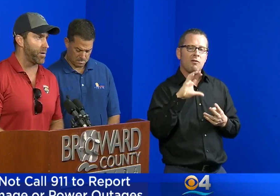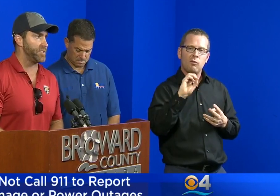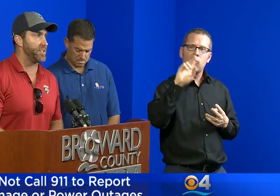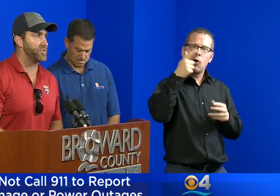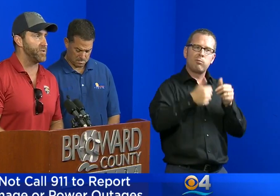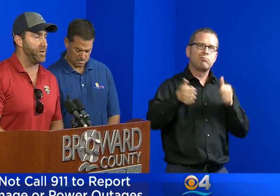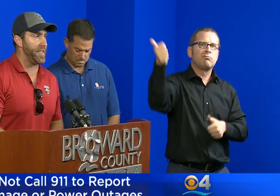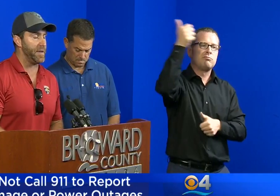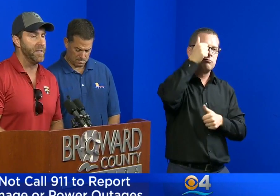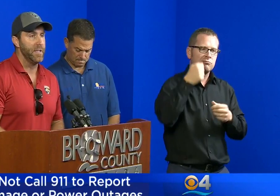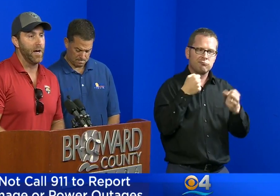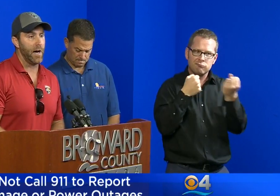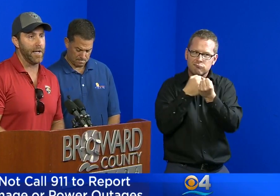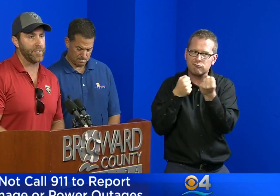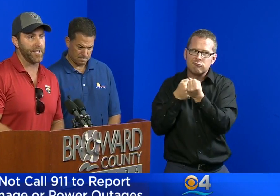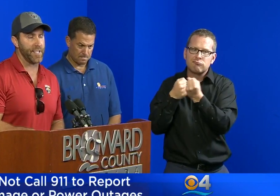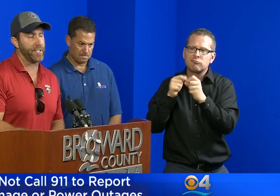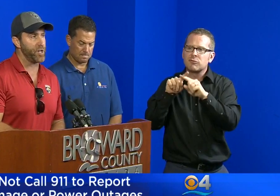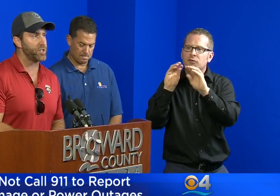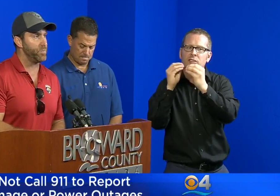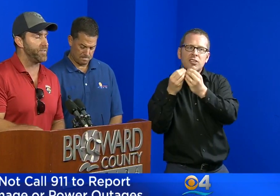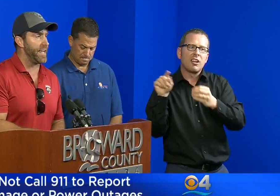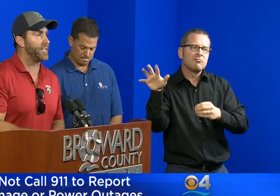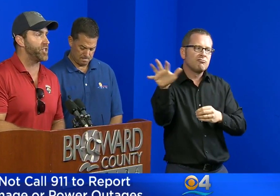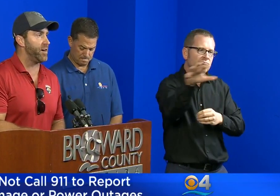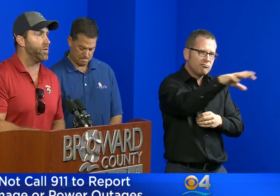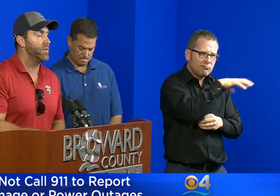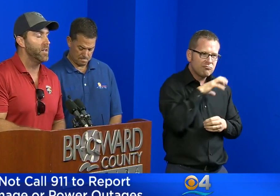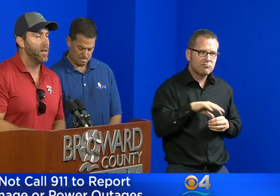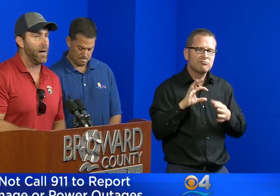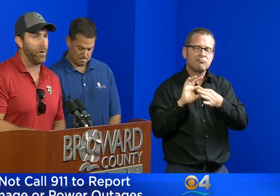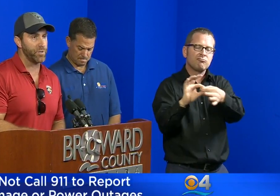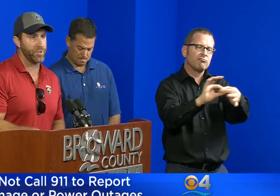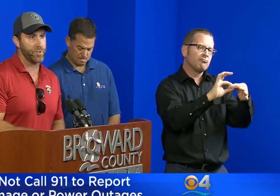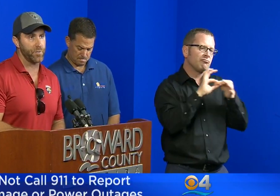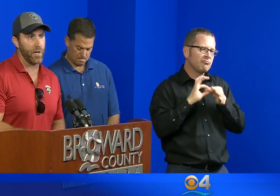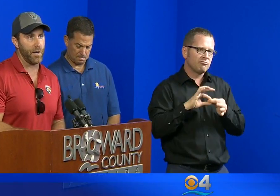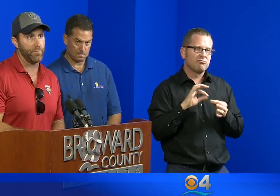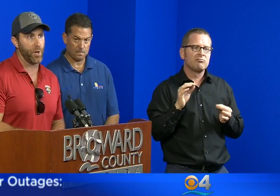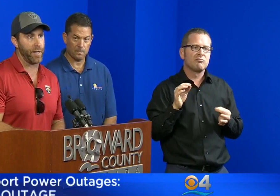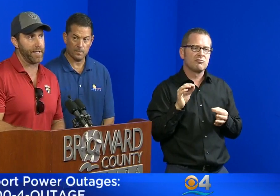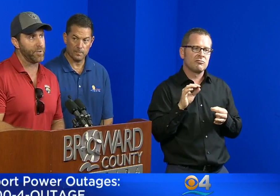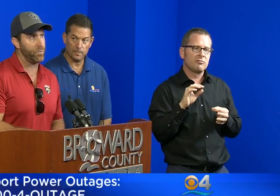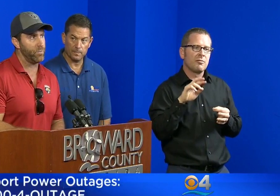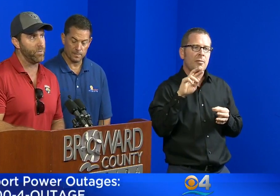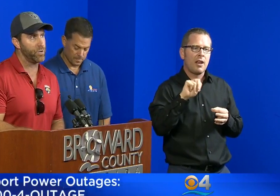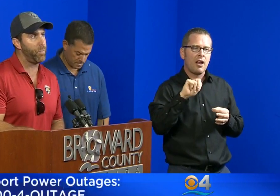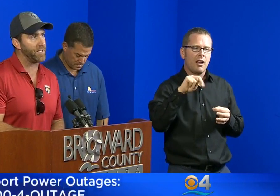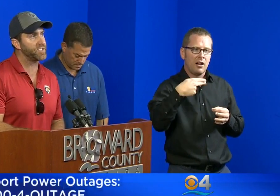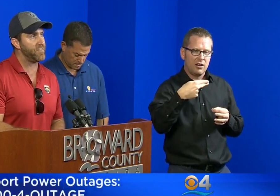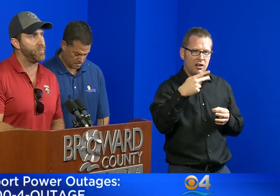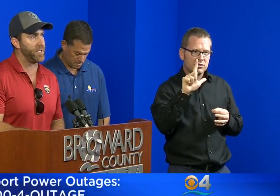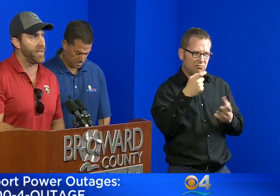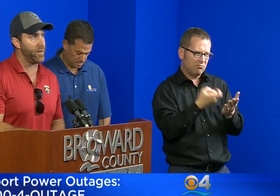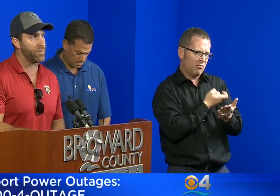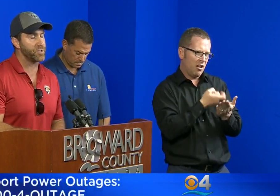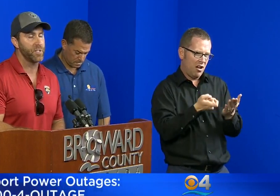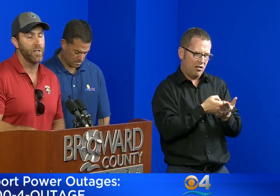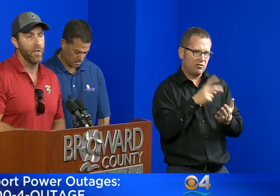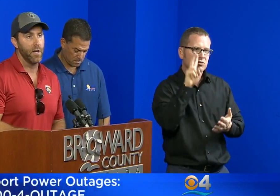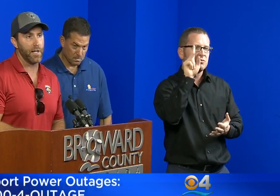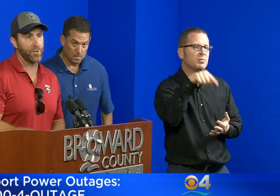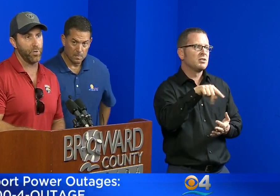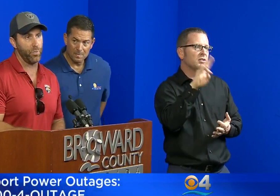that our organization is doing that. It's in conjunction with the NHL, which is donating $2.7 million